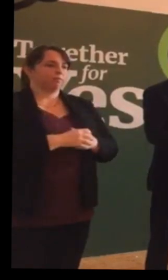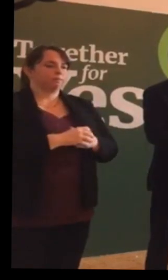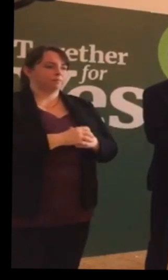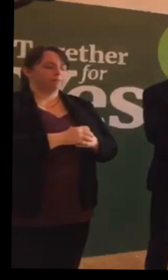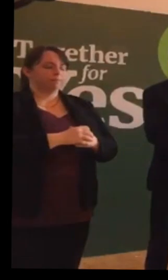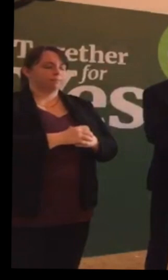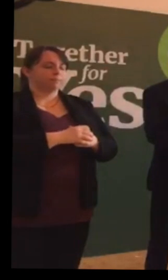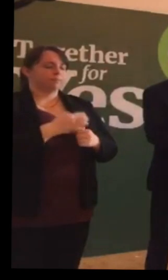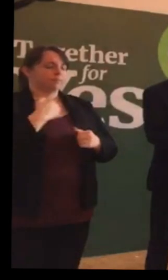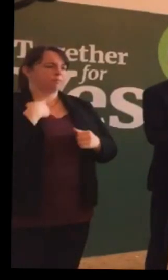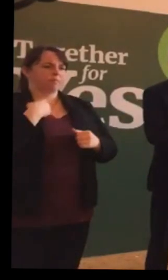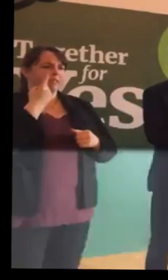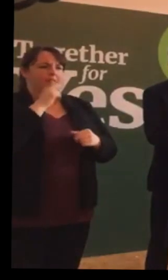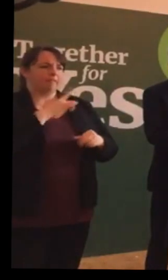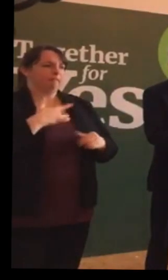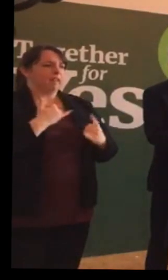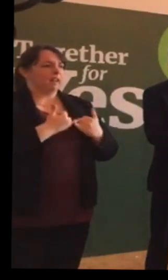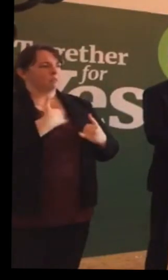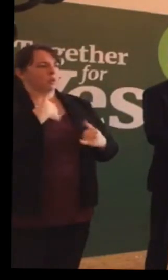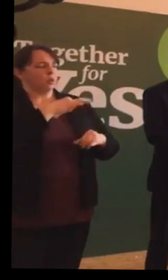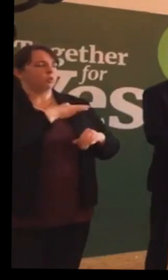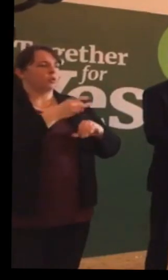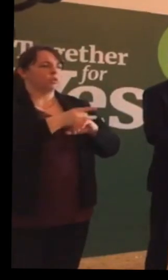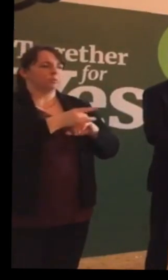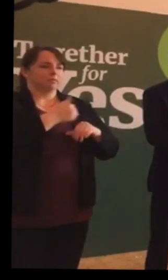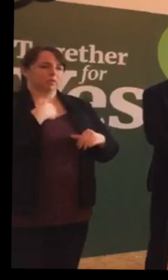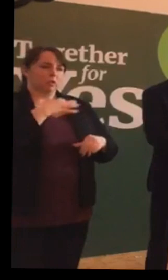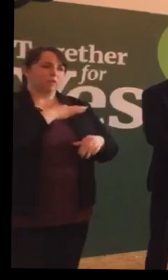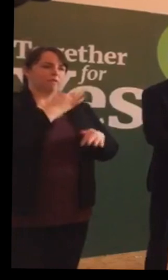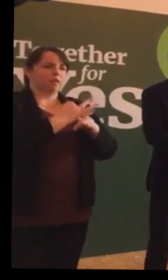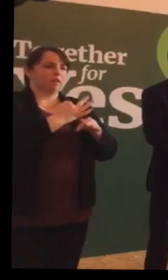And I didn't feel like a good husband or a good father in doing that.